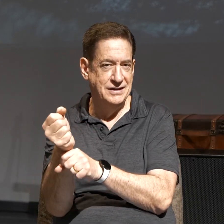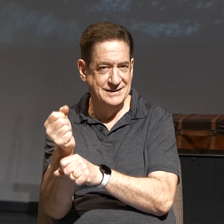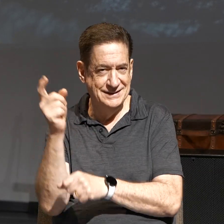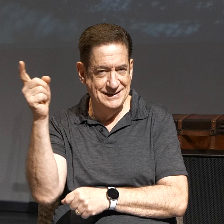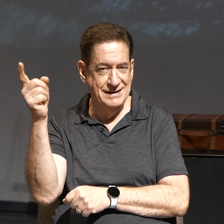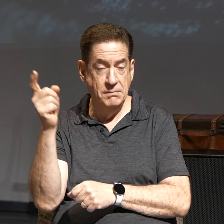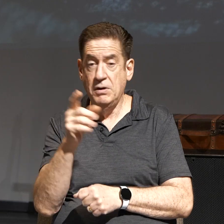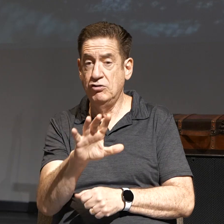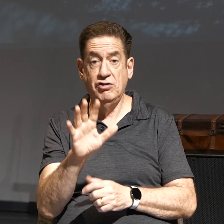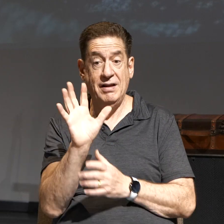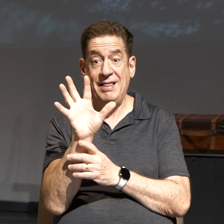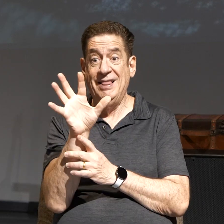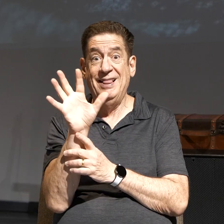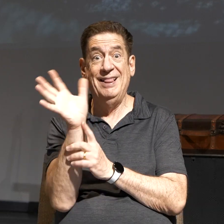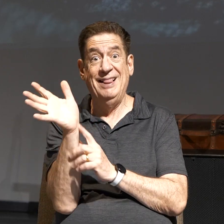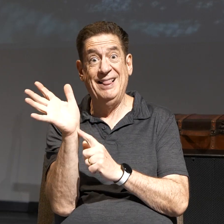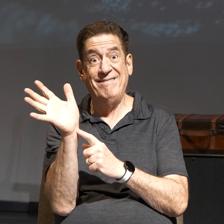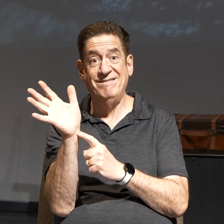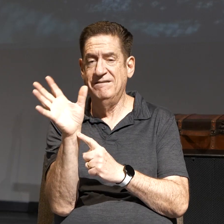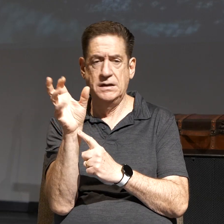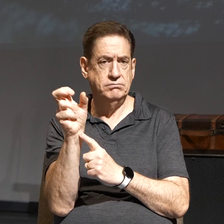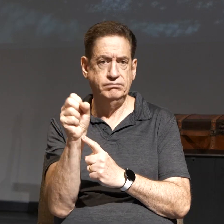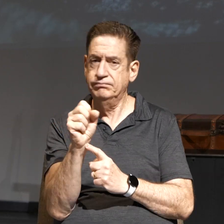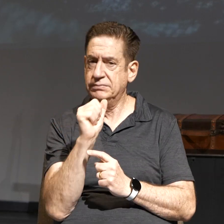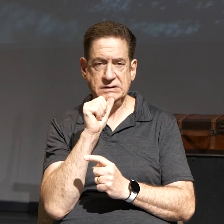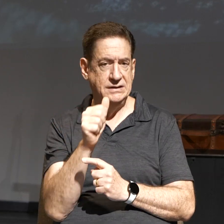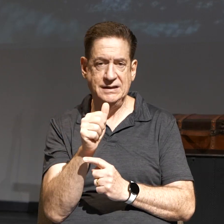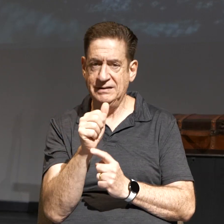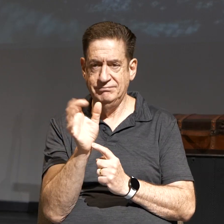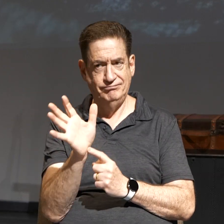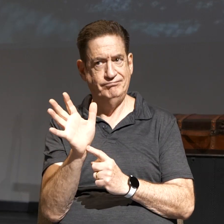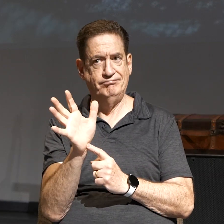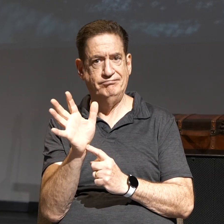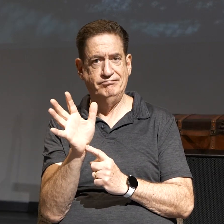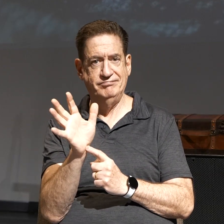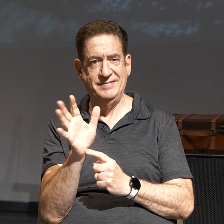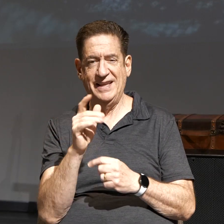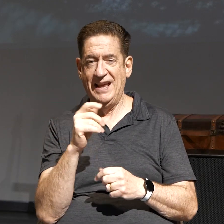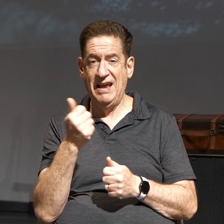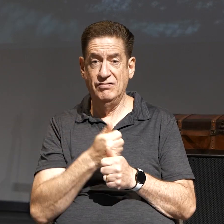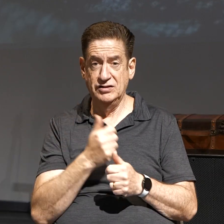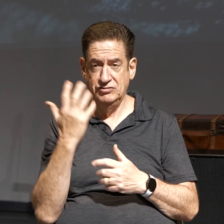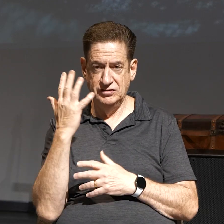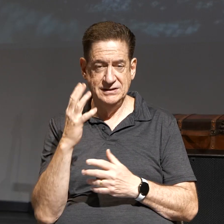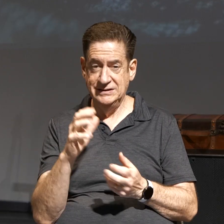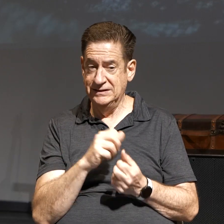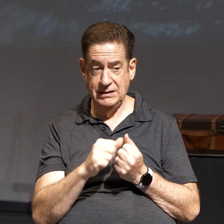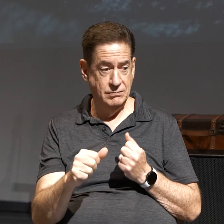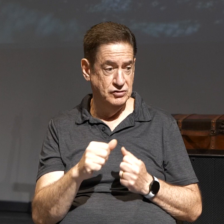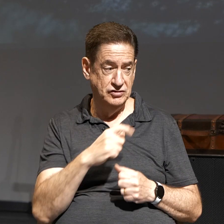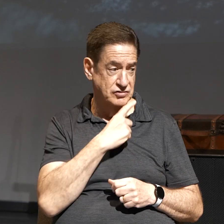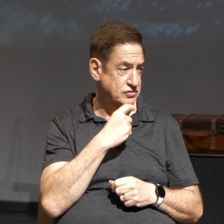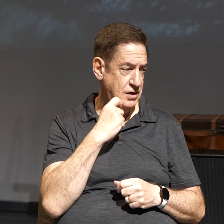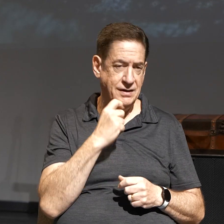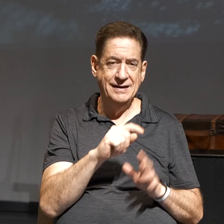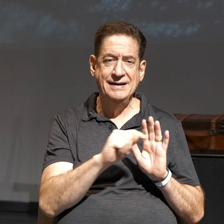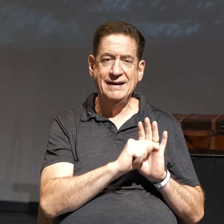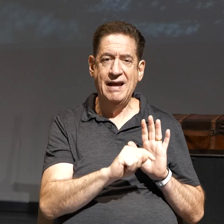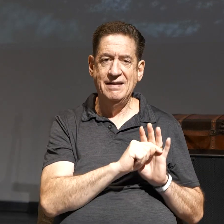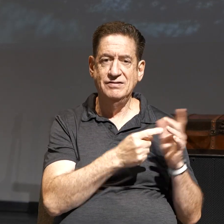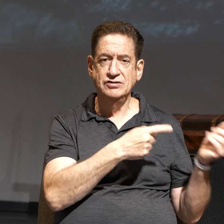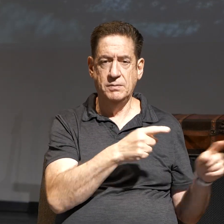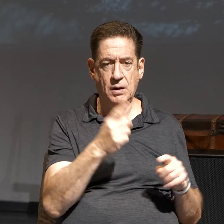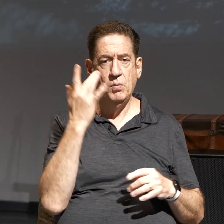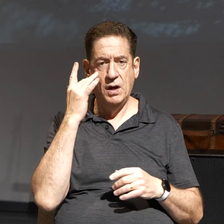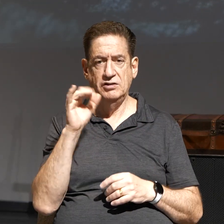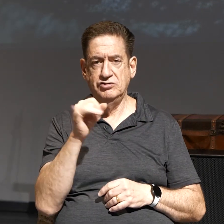your leaf will not wither, as it says, an evergreen tree that is free from the crippling damage of drought, negative circumstance. That's why I put John 10